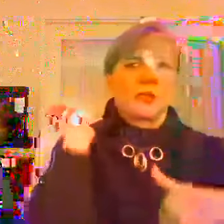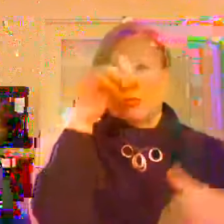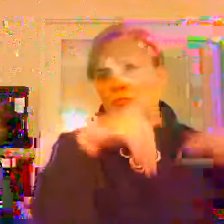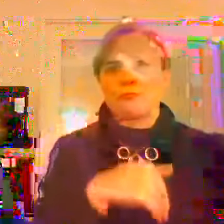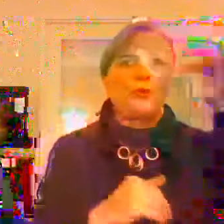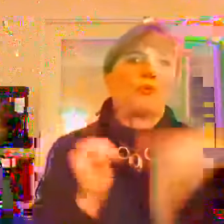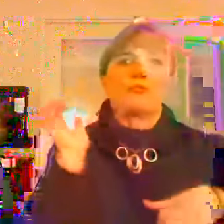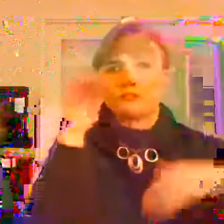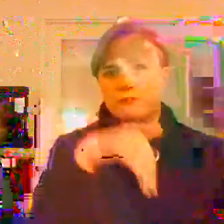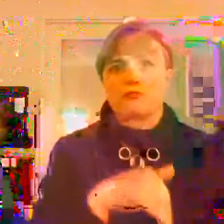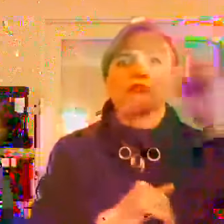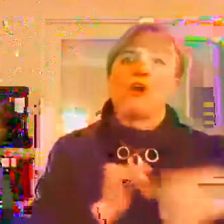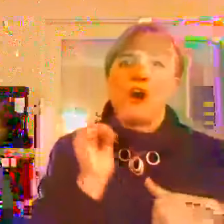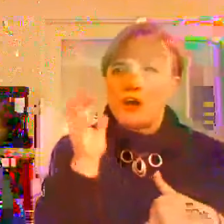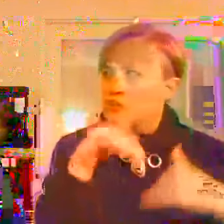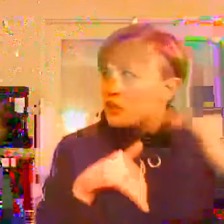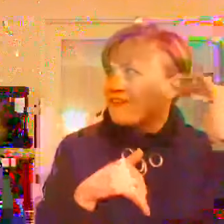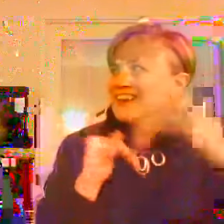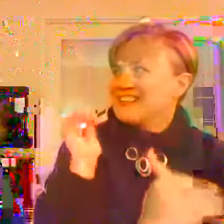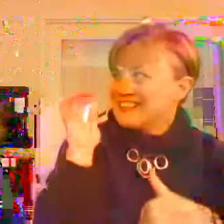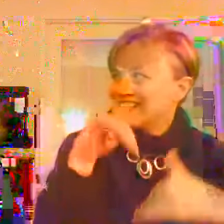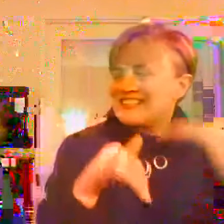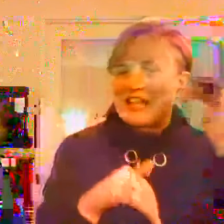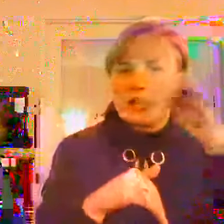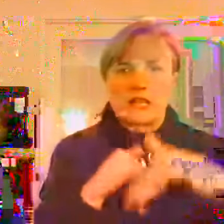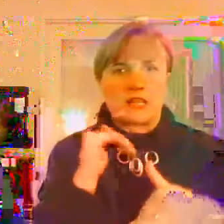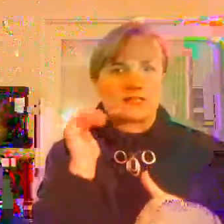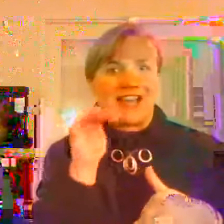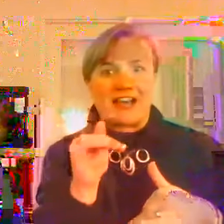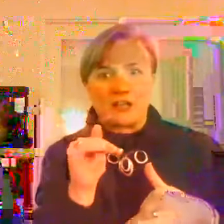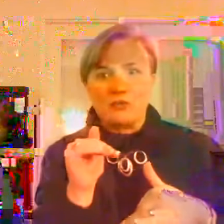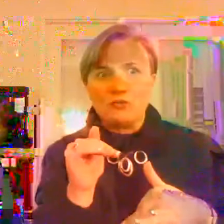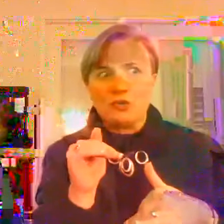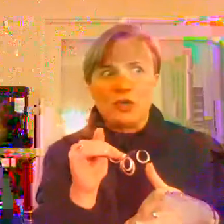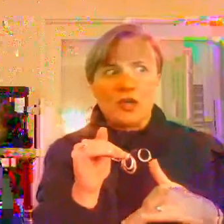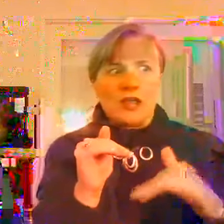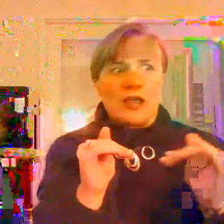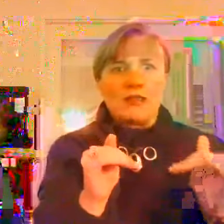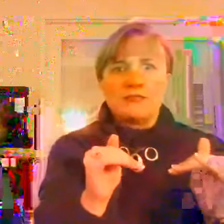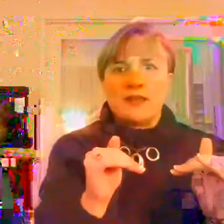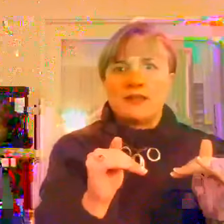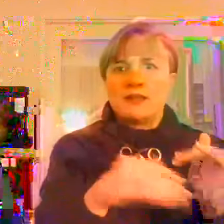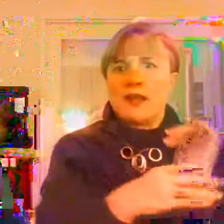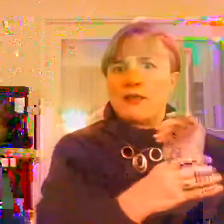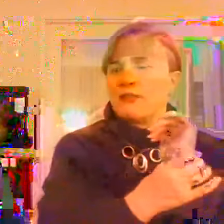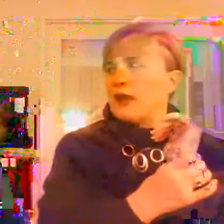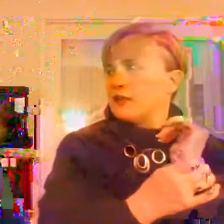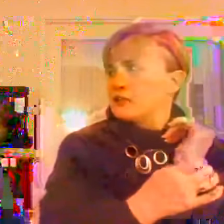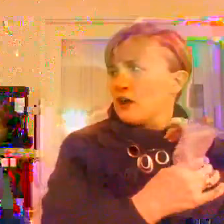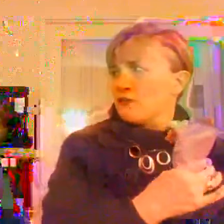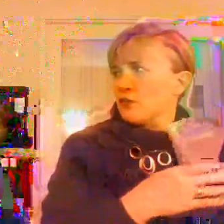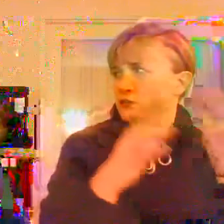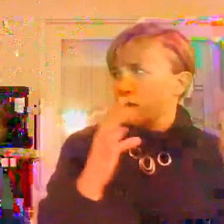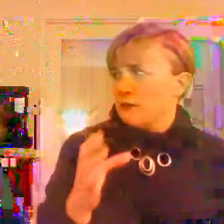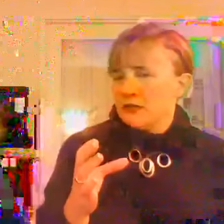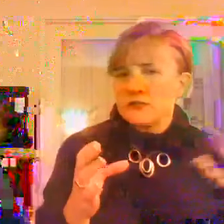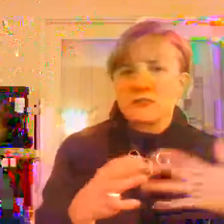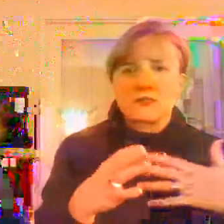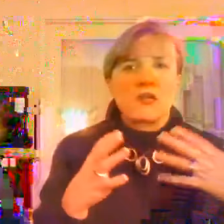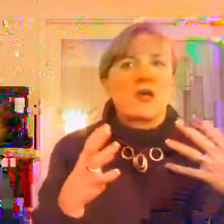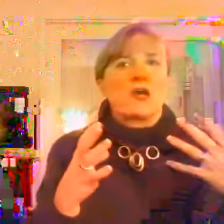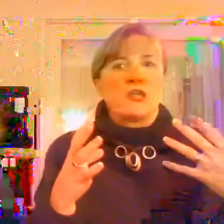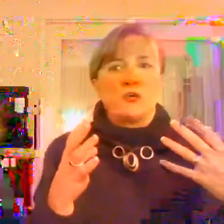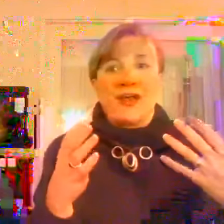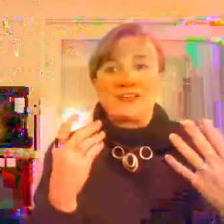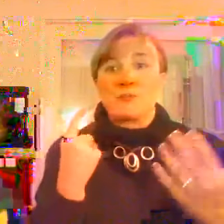would just like throw this barrage of ideas and things at you. And then at the end of your 20 minutes,